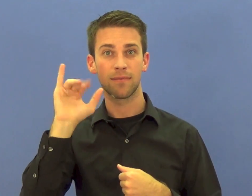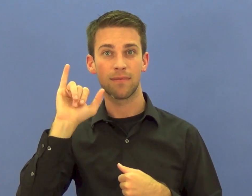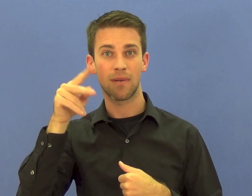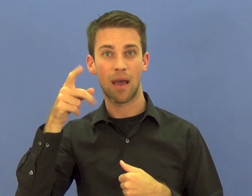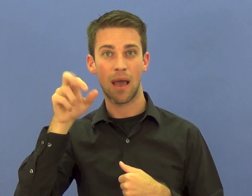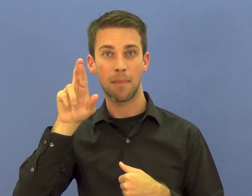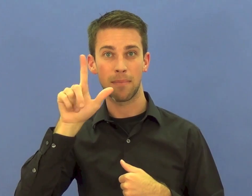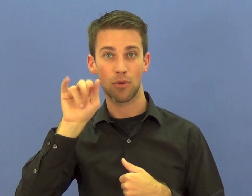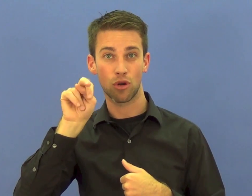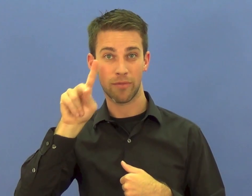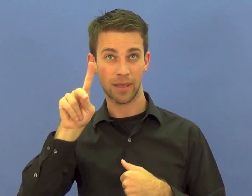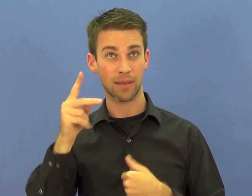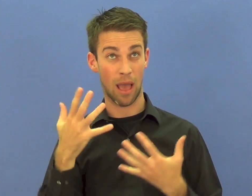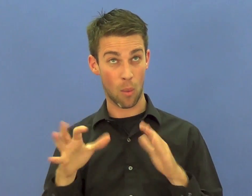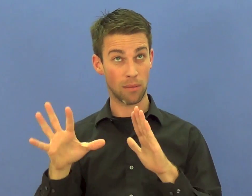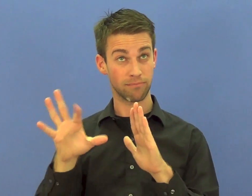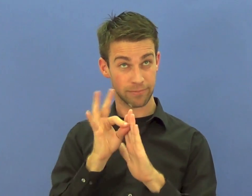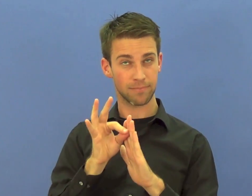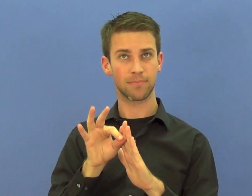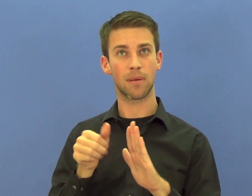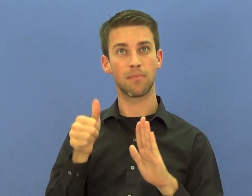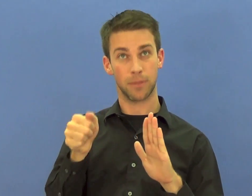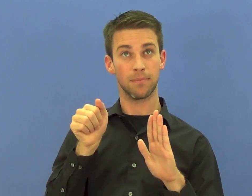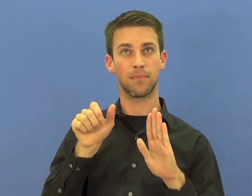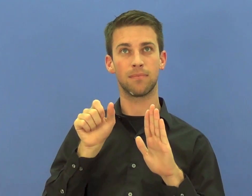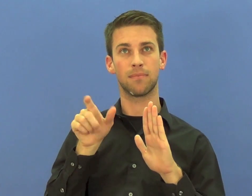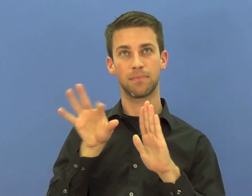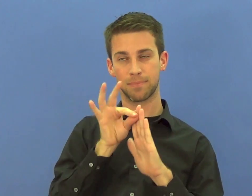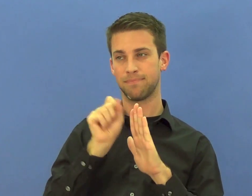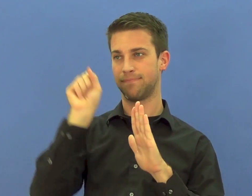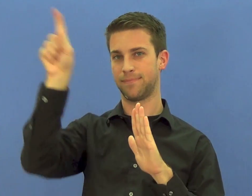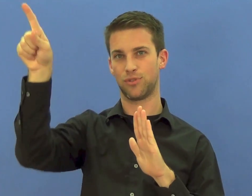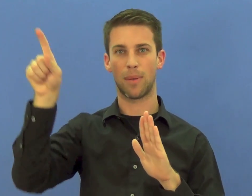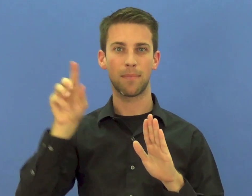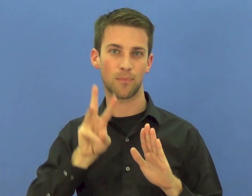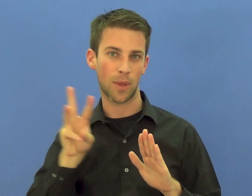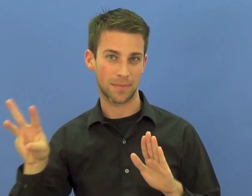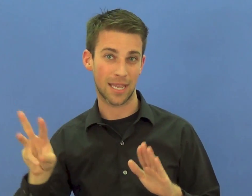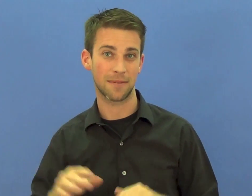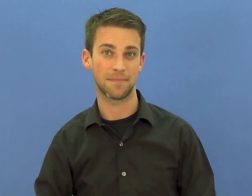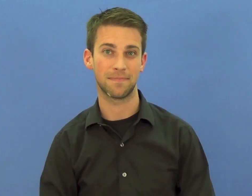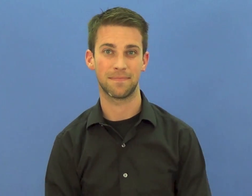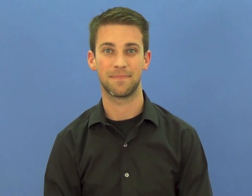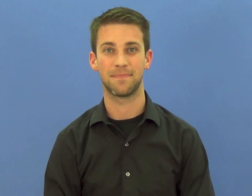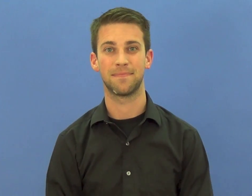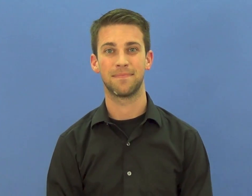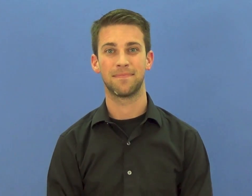the link and take you to the webpage. out. is unknown As you did enough about mothers, You